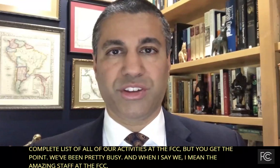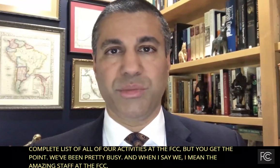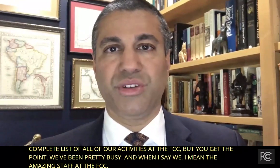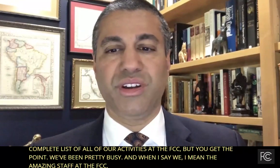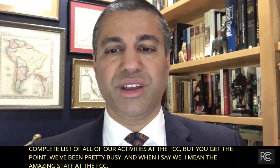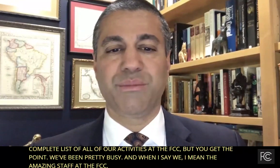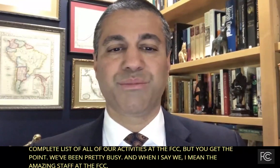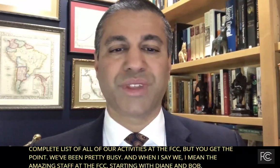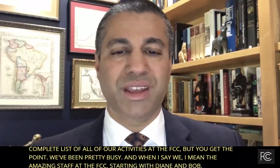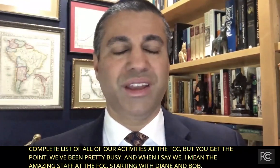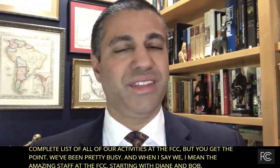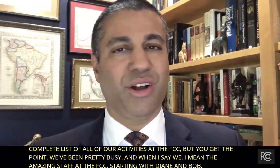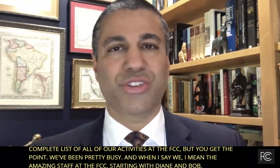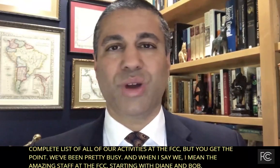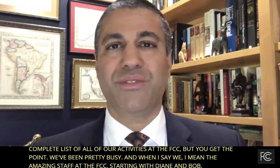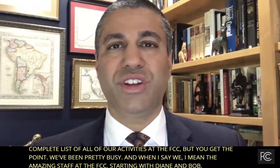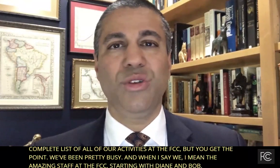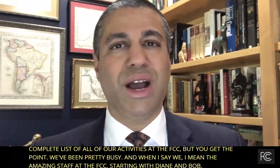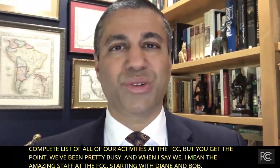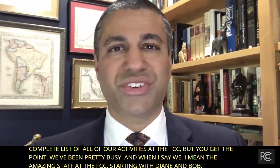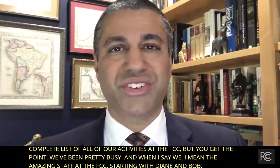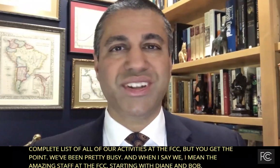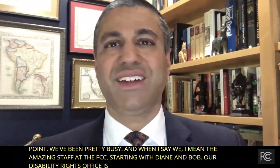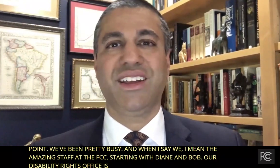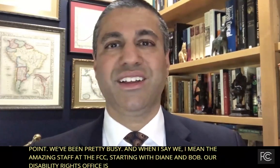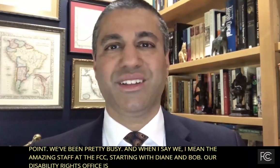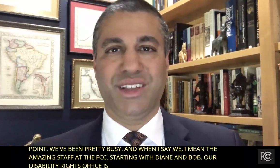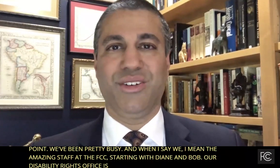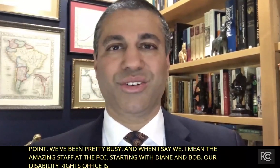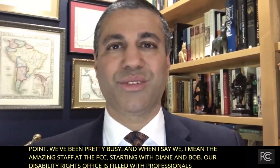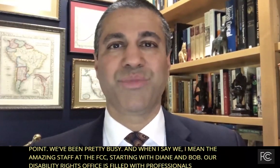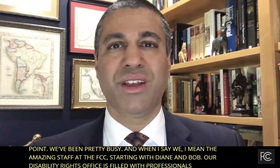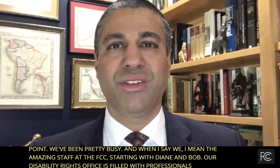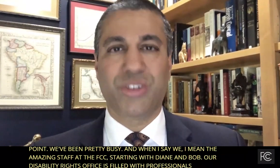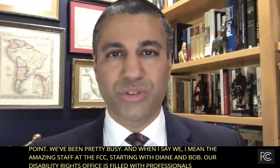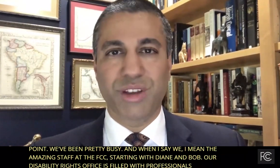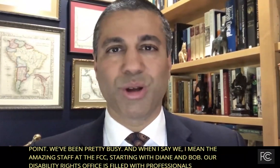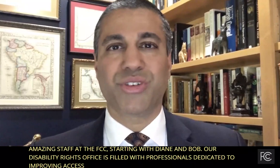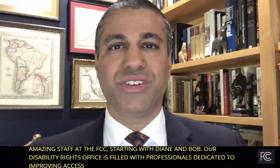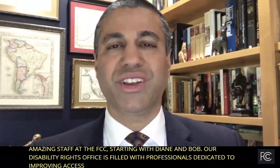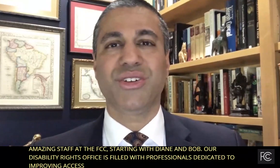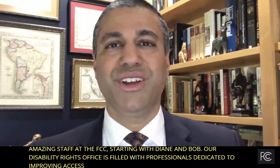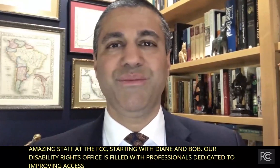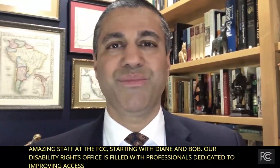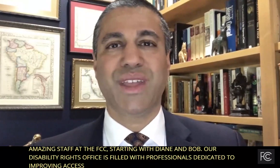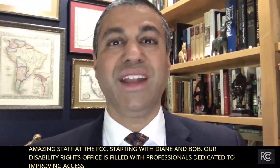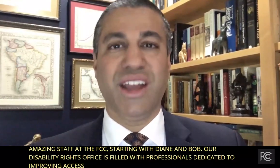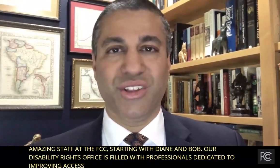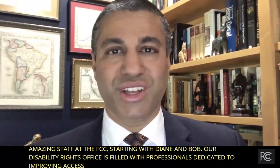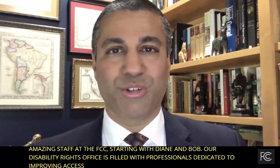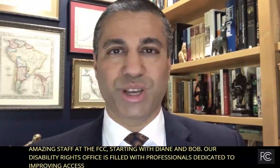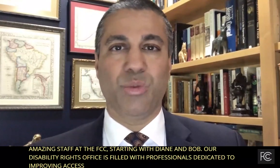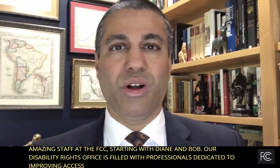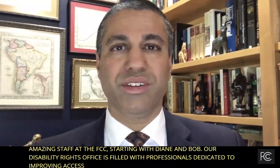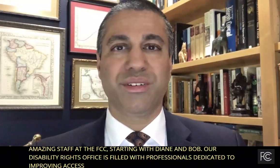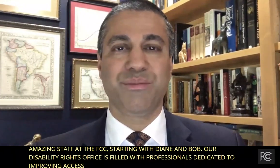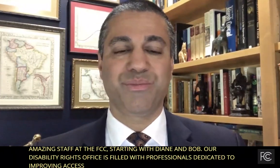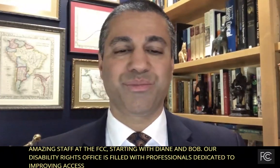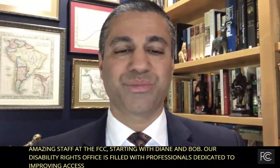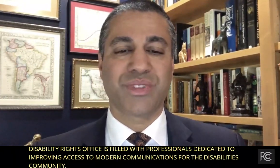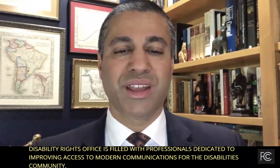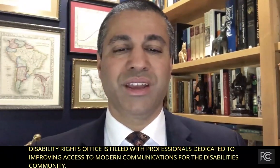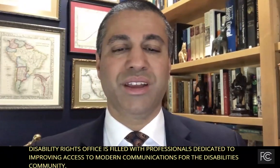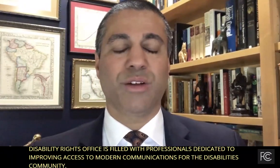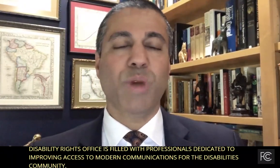disabilities community. They also have two outstanding leaders, Susie Rosen-Singleton and Elliot Greenwald.